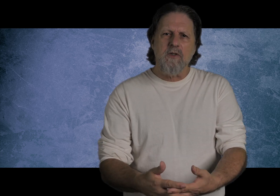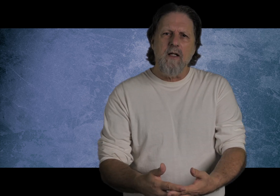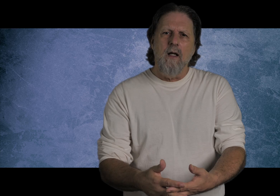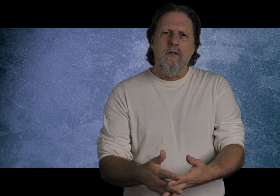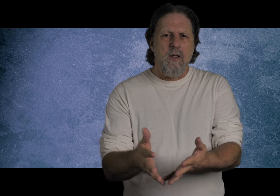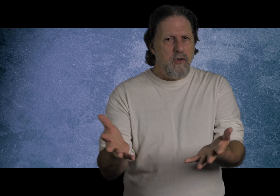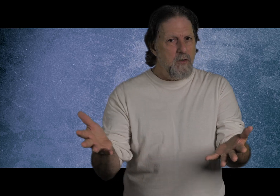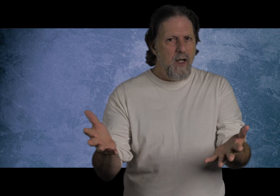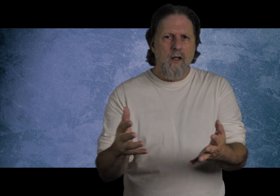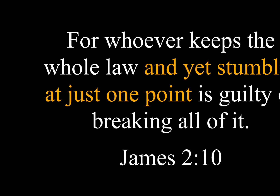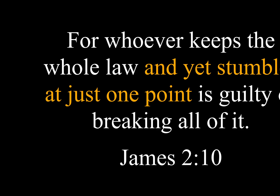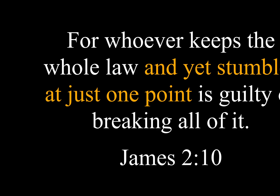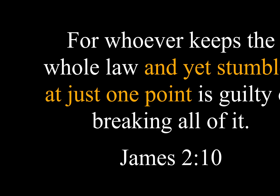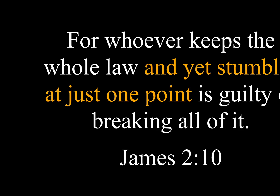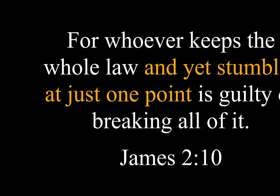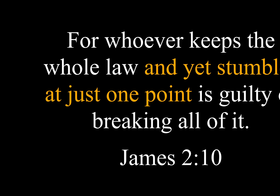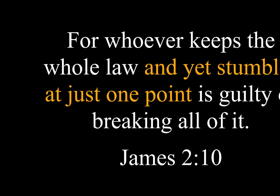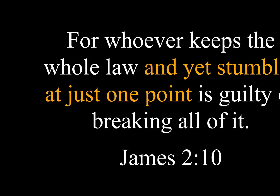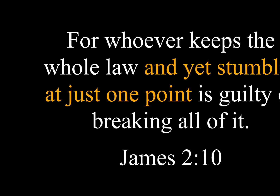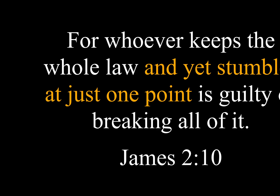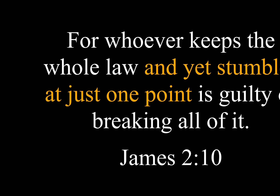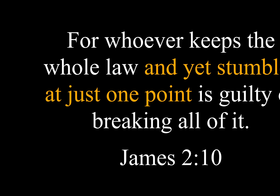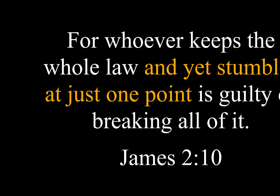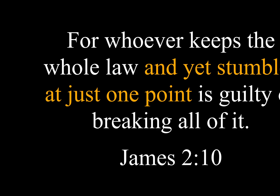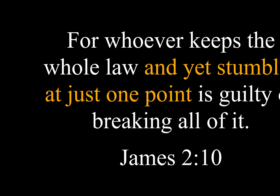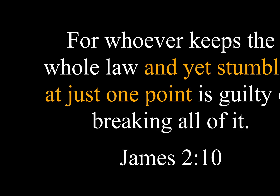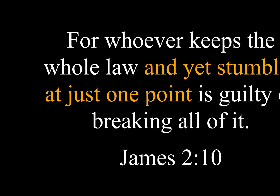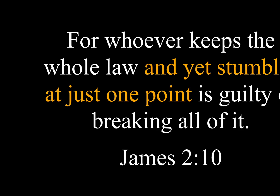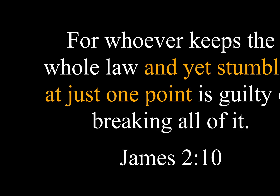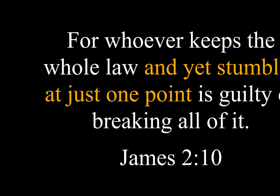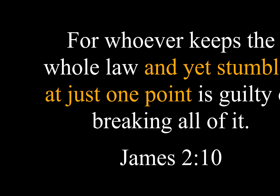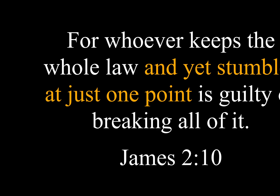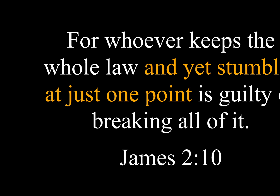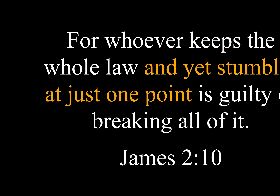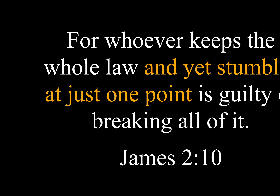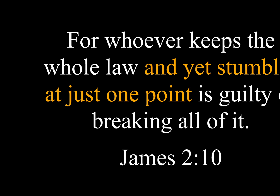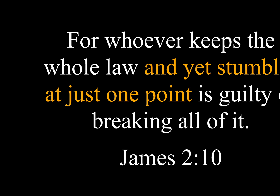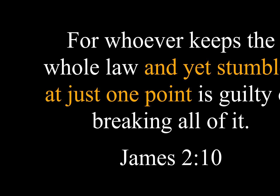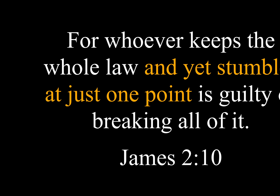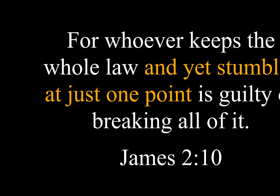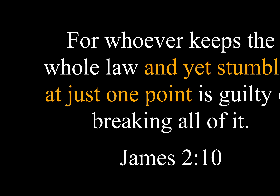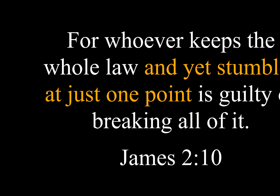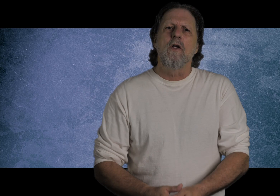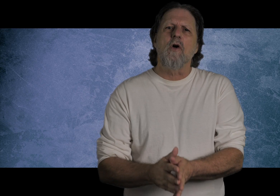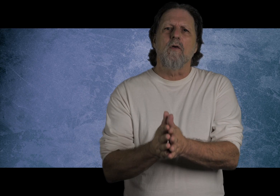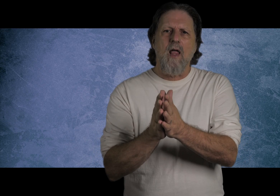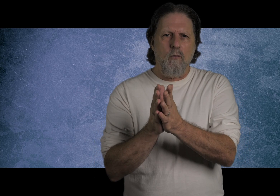said? James 2.10, For whoever keeps the whole law and yet stumbles at just one point is guilty of breaking all of it. So, that